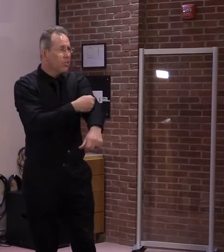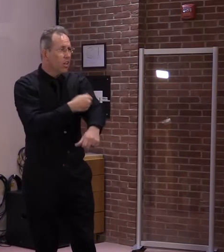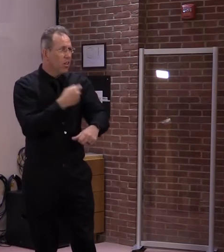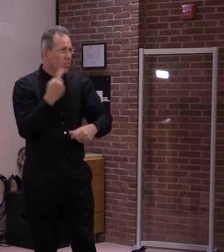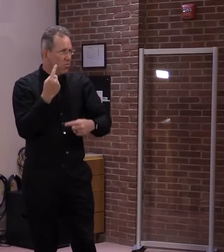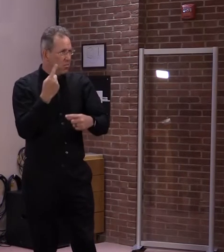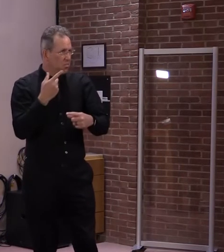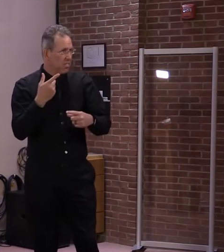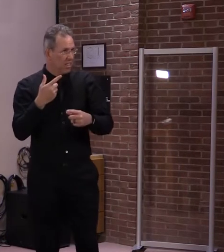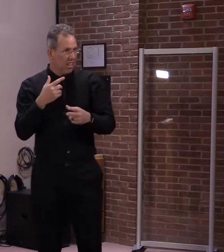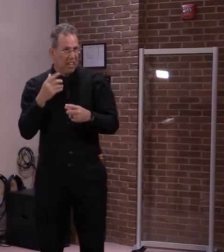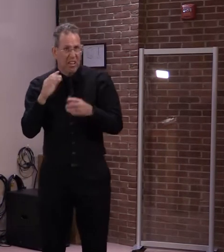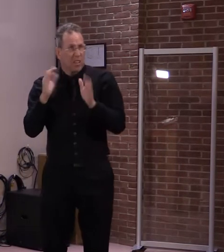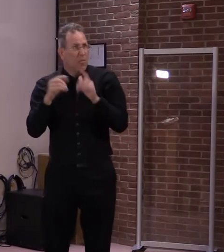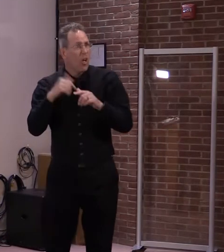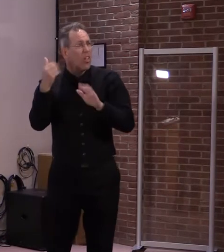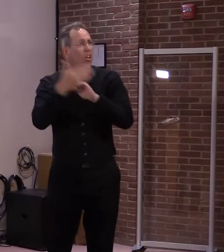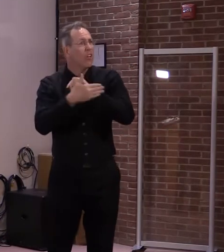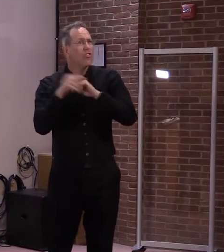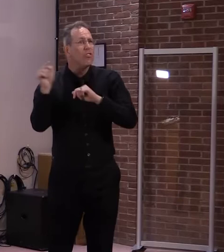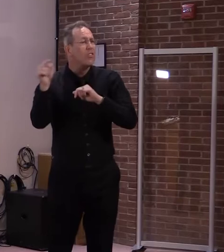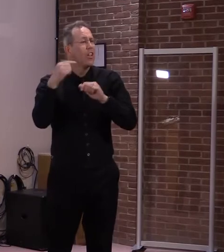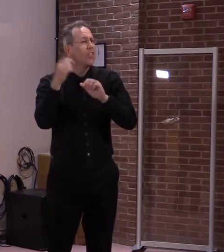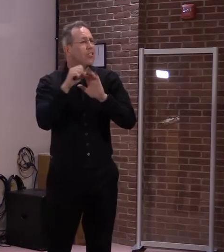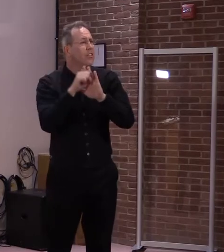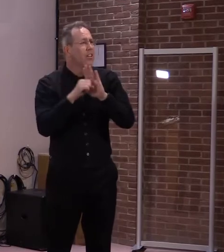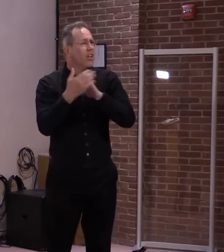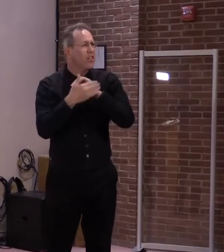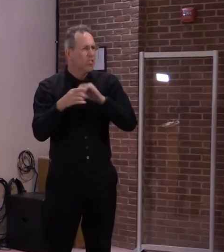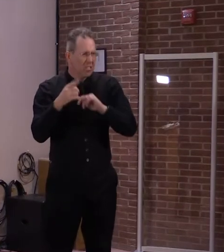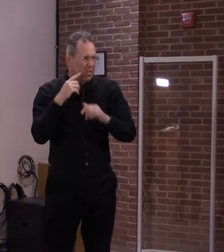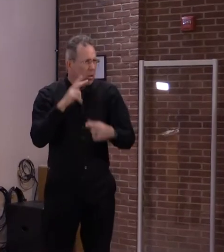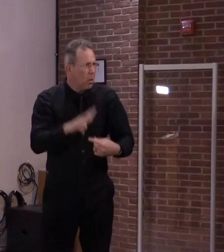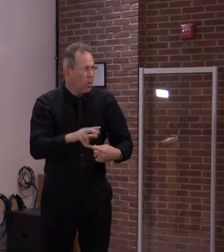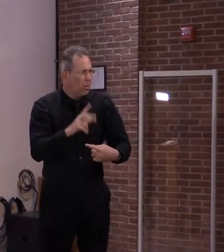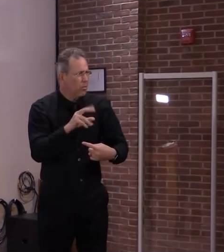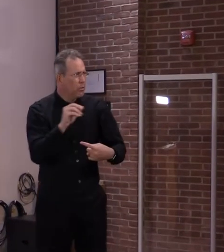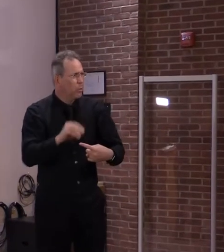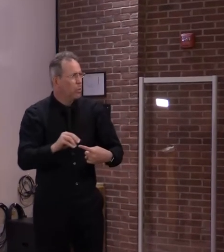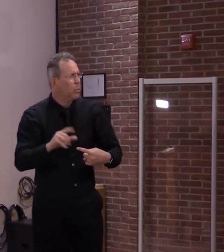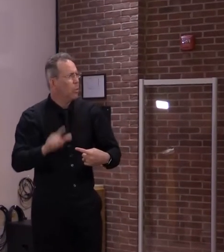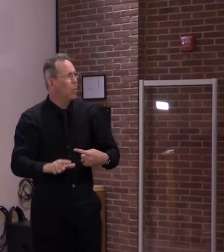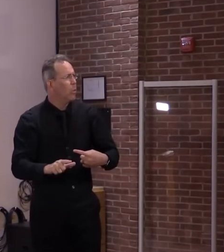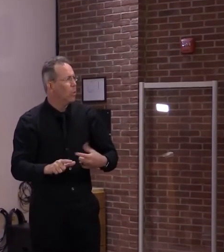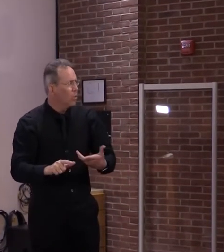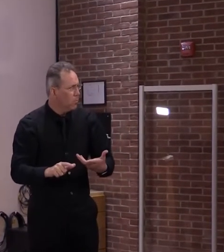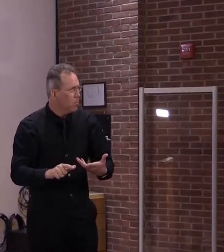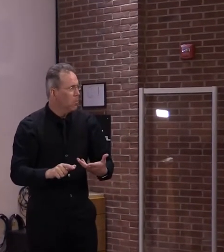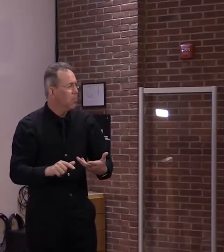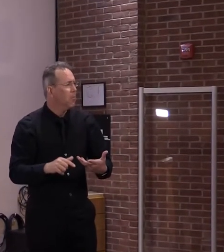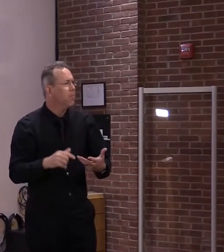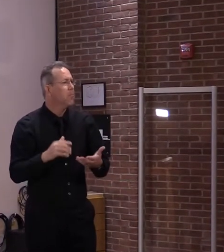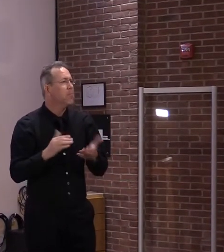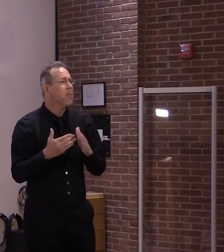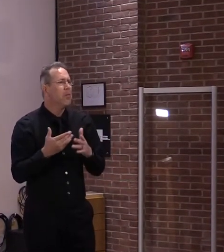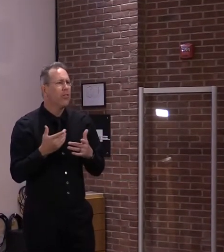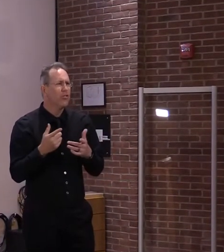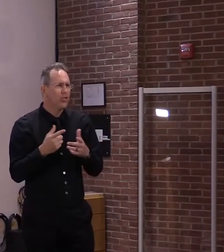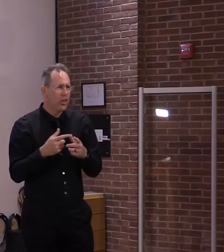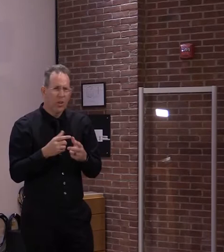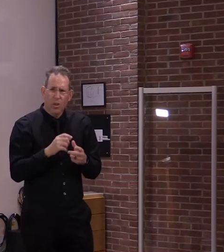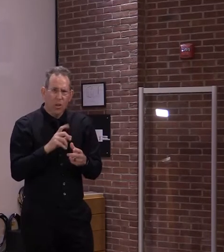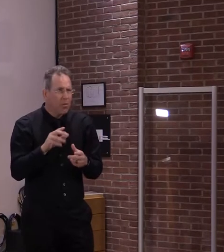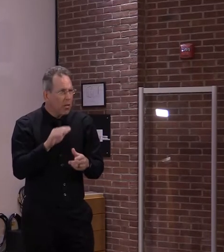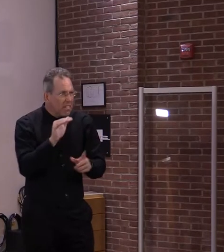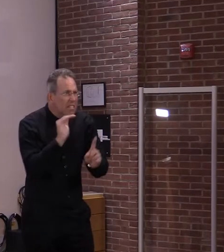what can be done in that situation? You had mentioned that there's some work to try to maybe get those people back in. What does that process look